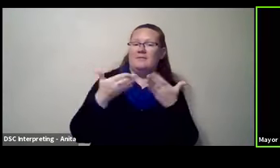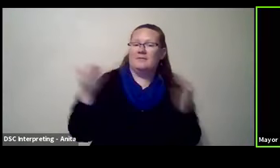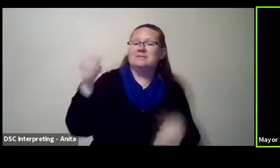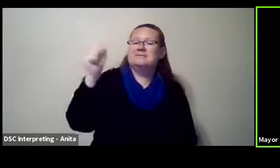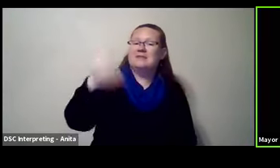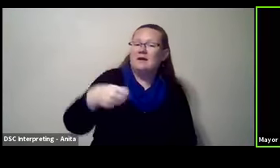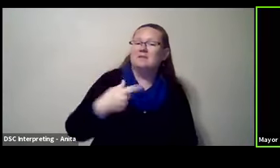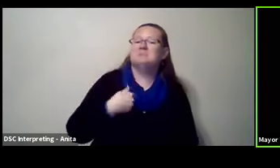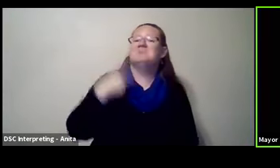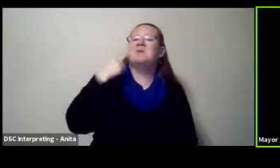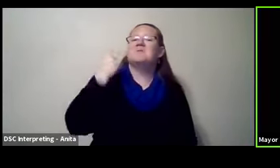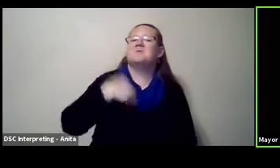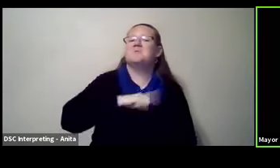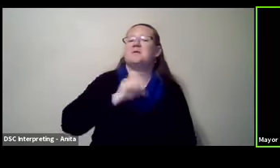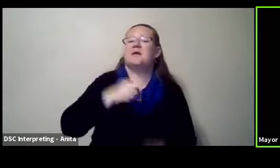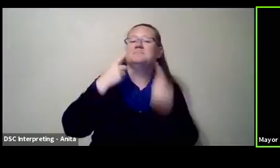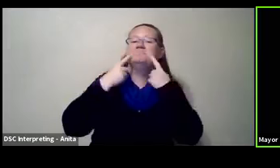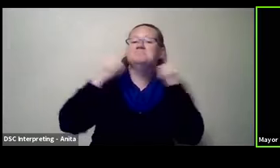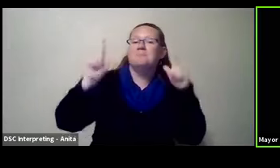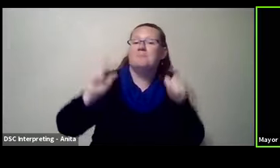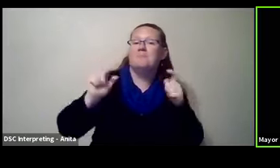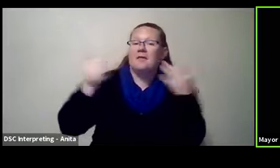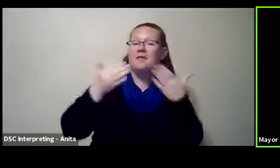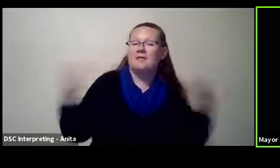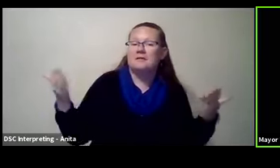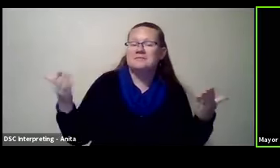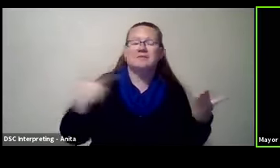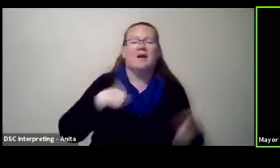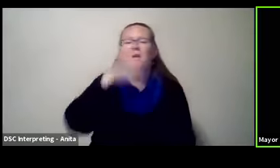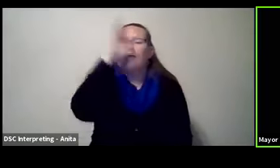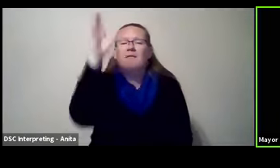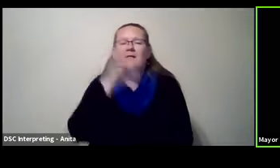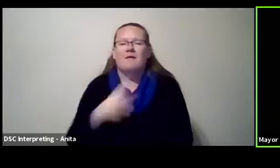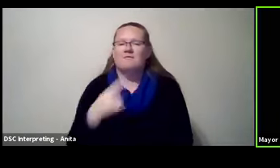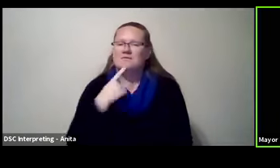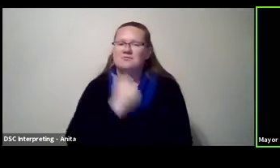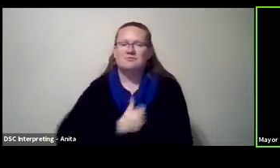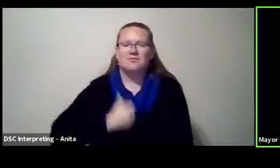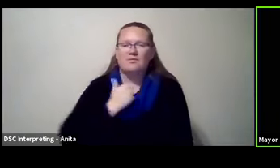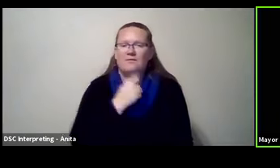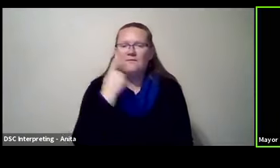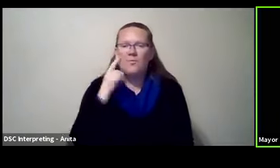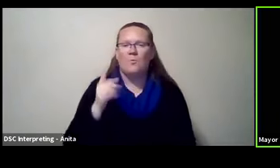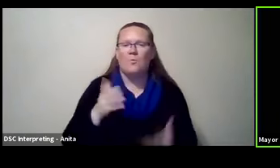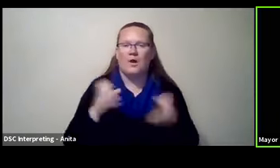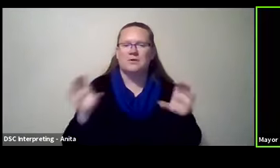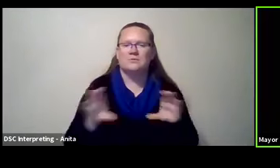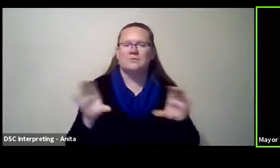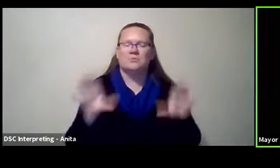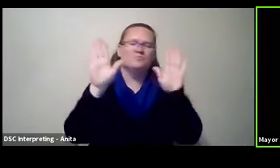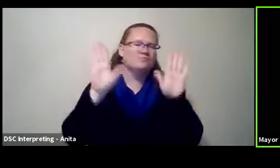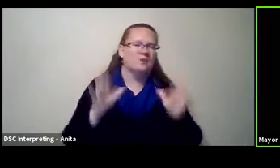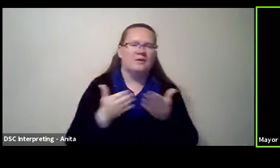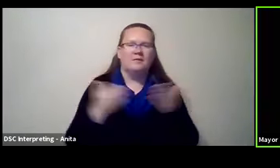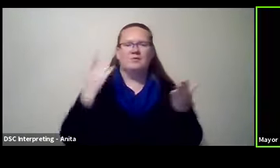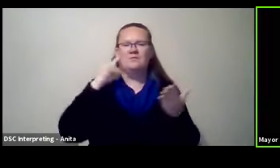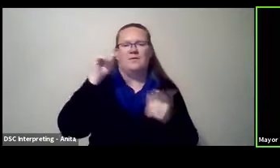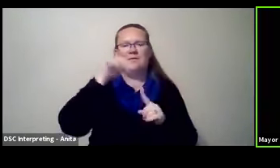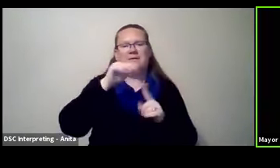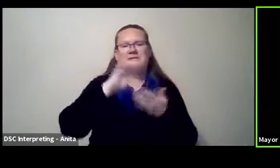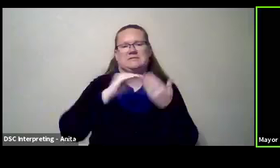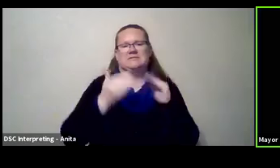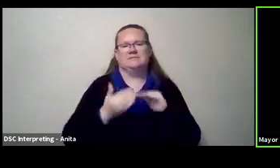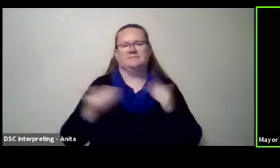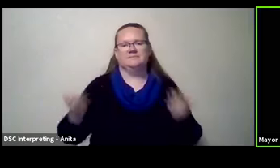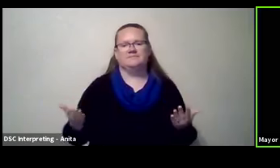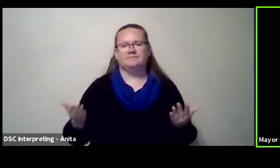accomplish big things for the city and I'm never going to apologize for wanting to do great things for this city. I said when I